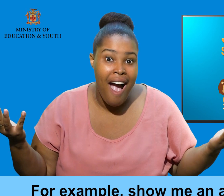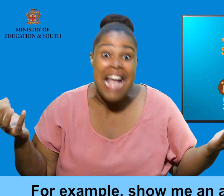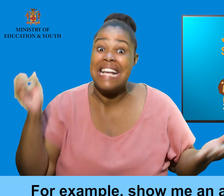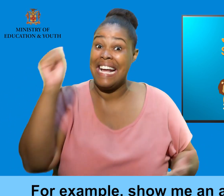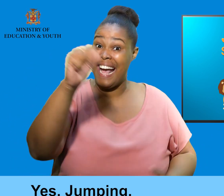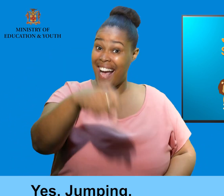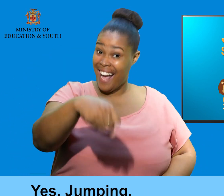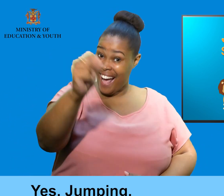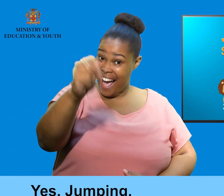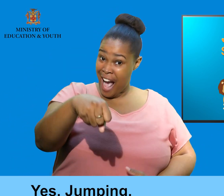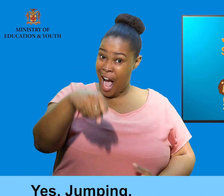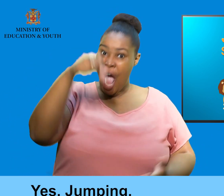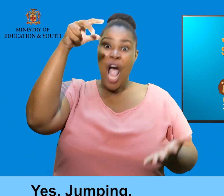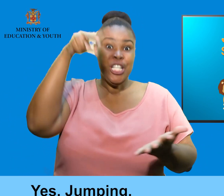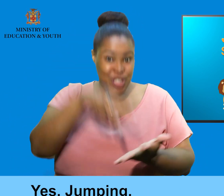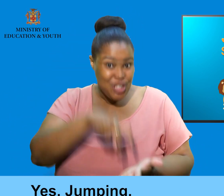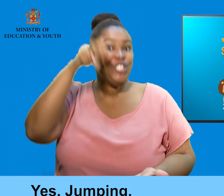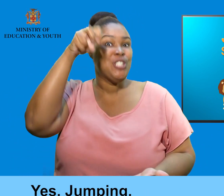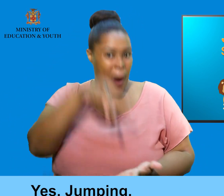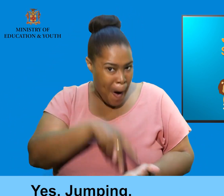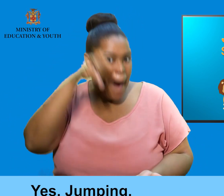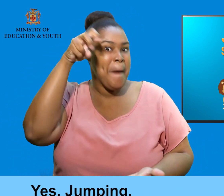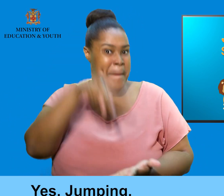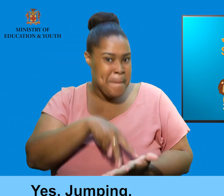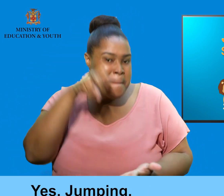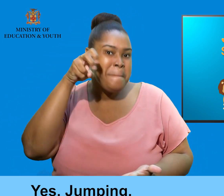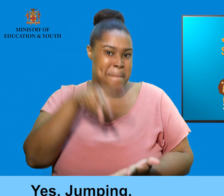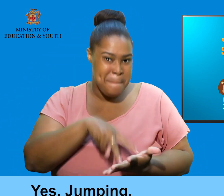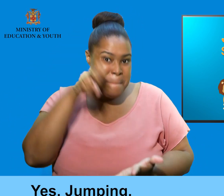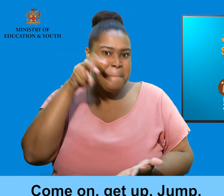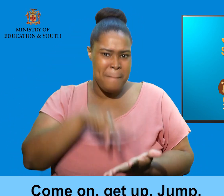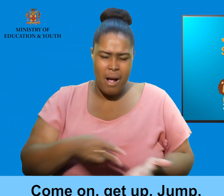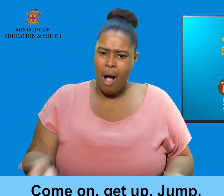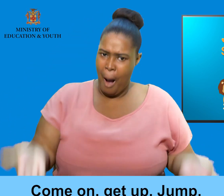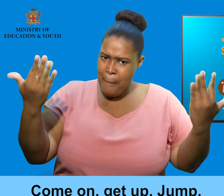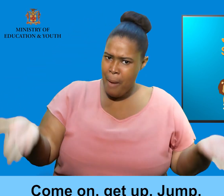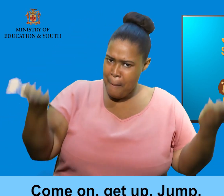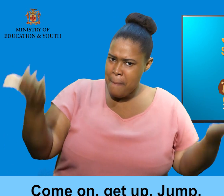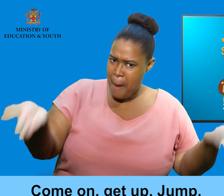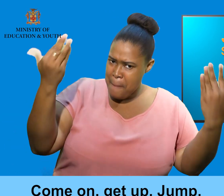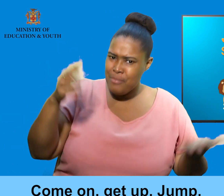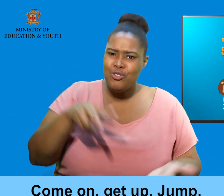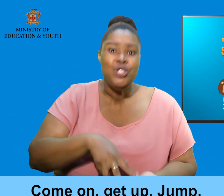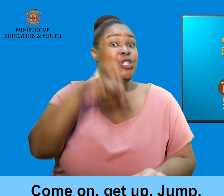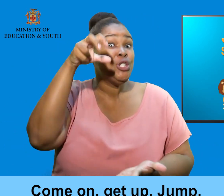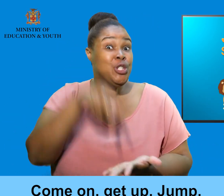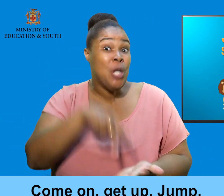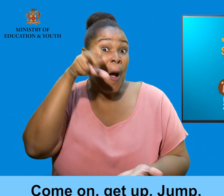Yes. Jumping. Come on, get up, jump.